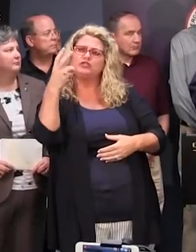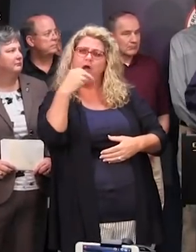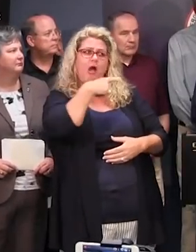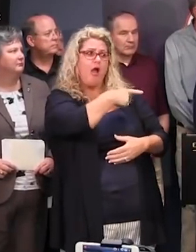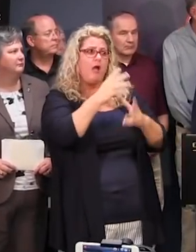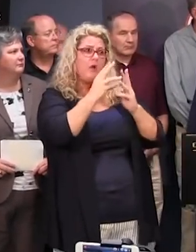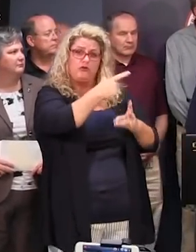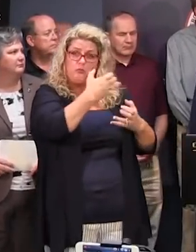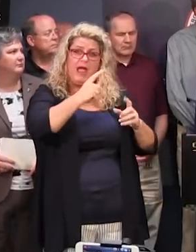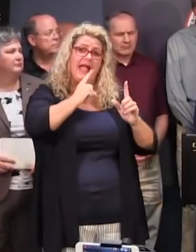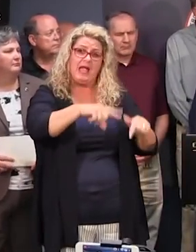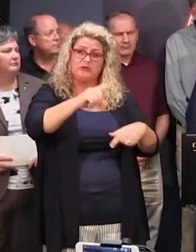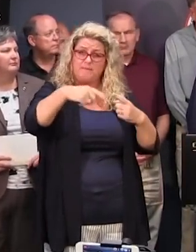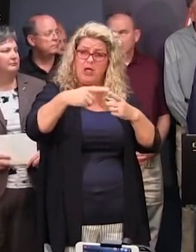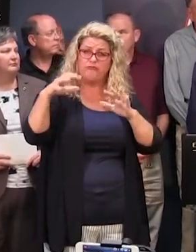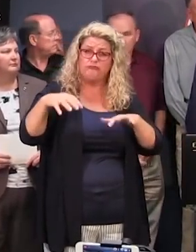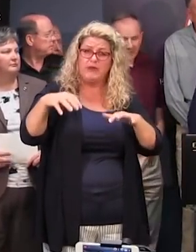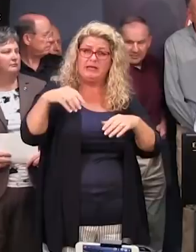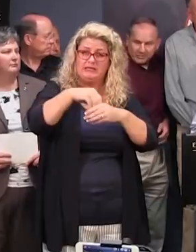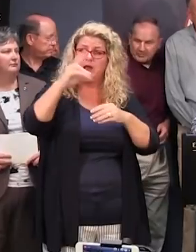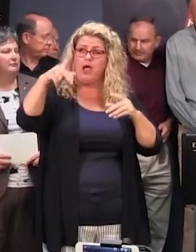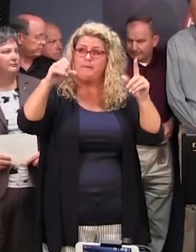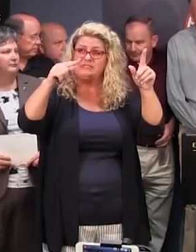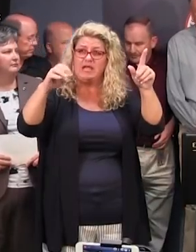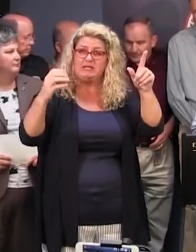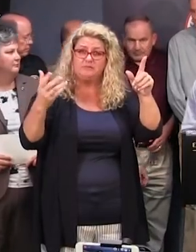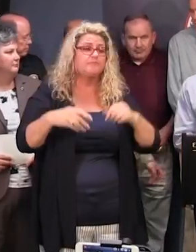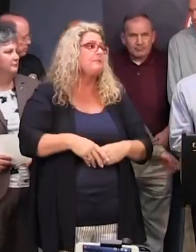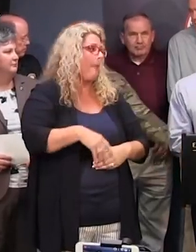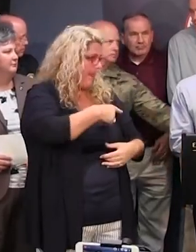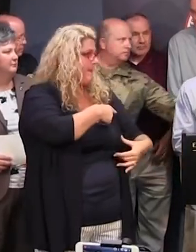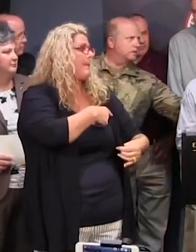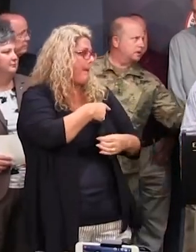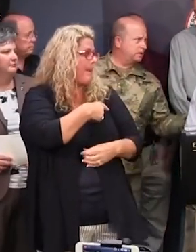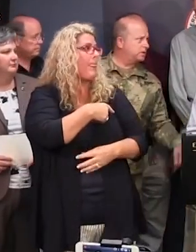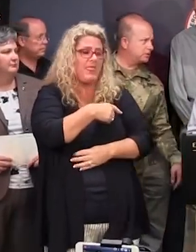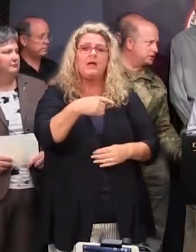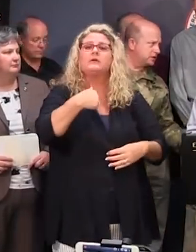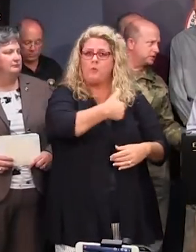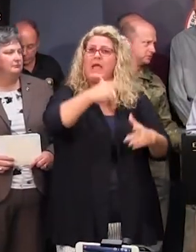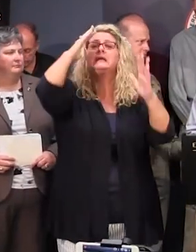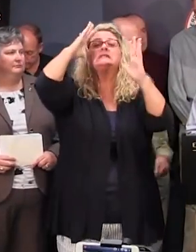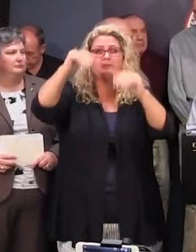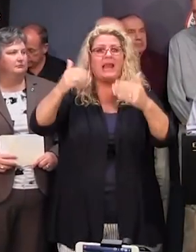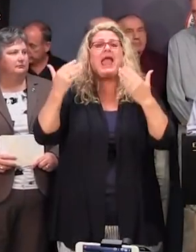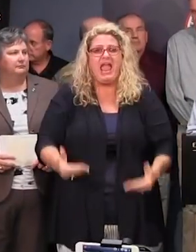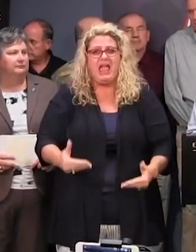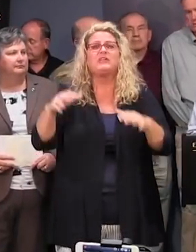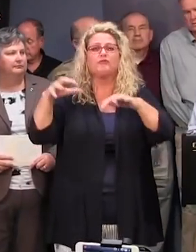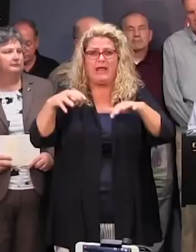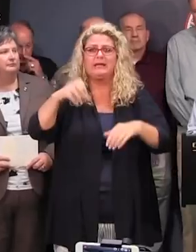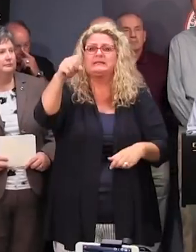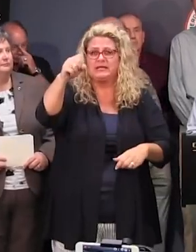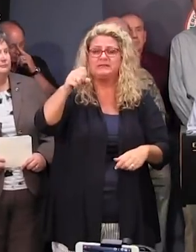would you like to answer the question, please, about the rainfall in the upstate? Yes, sir. So we are expecting heavy rainfall. It's still kind of